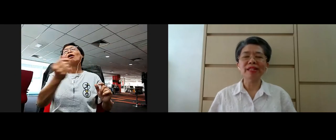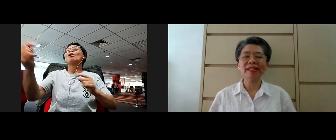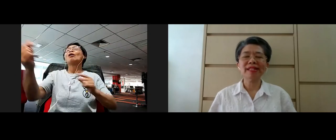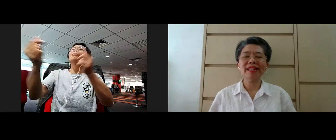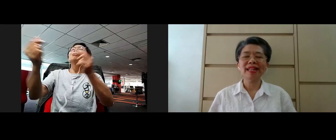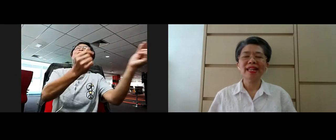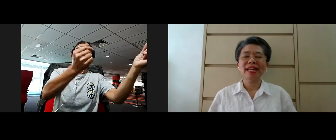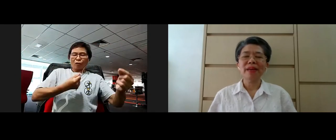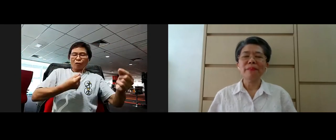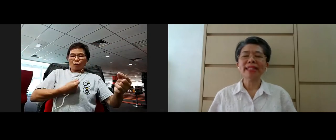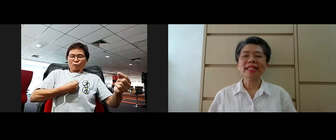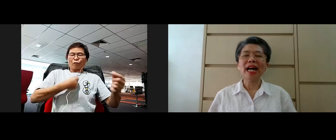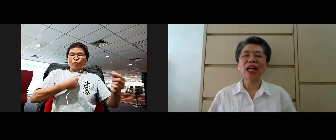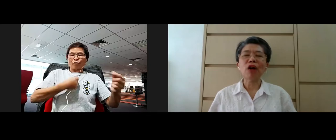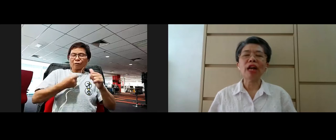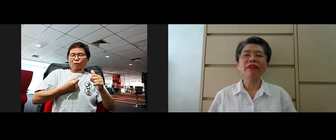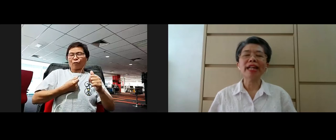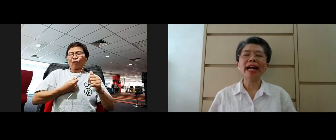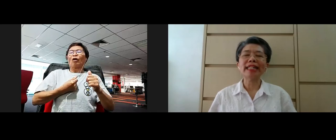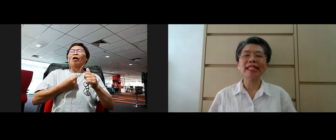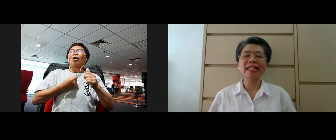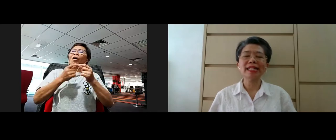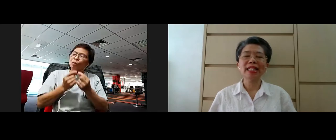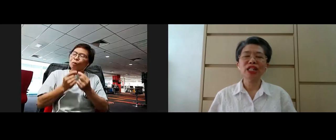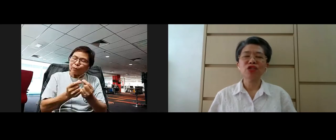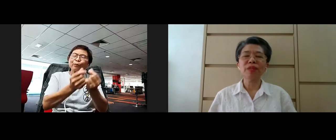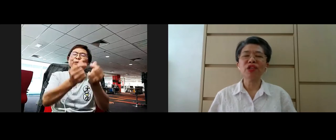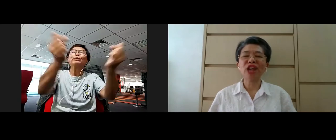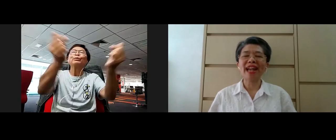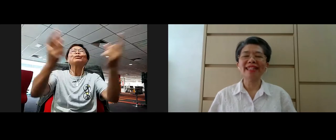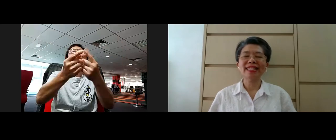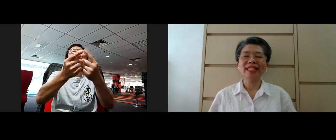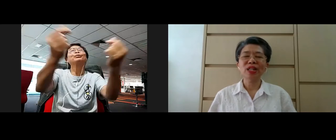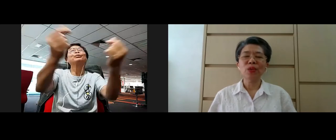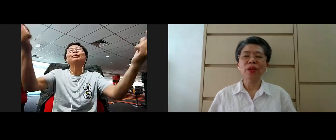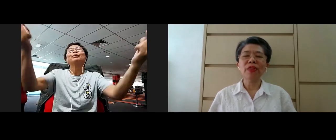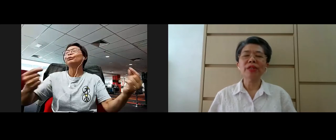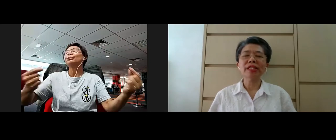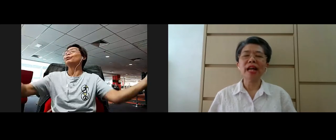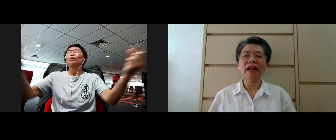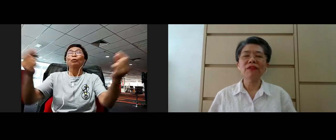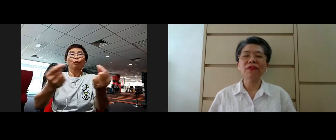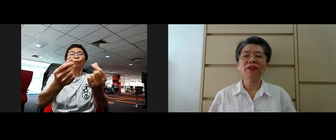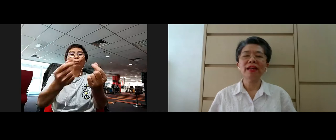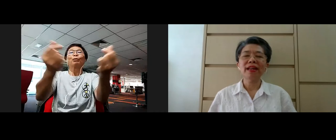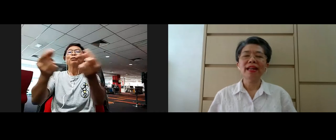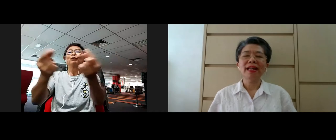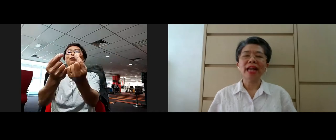universe. Metta or loving kindness to be shared with ourselves